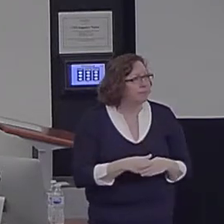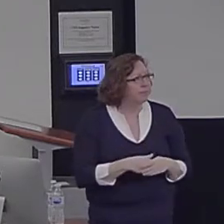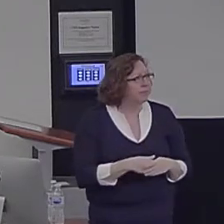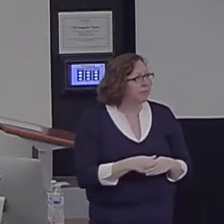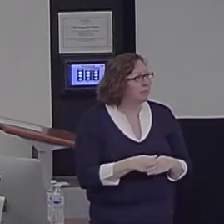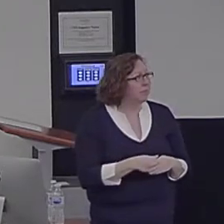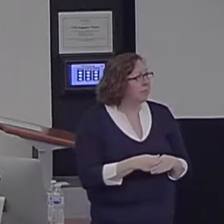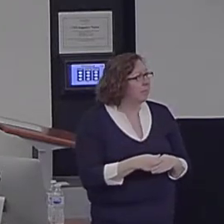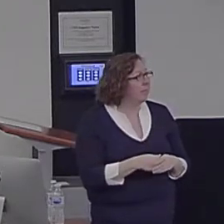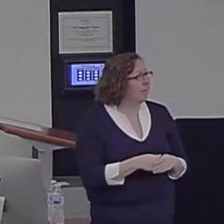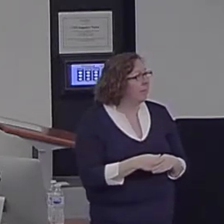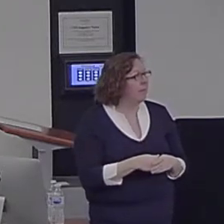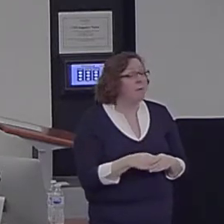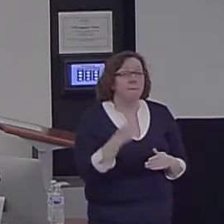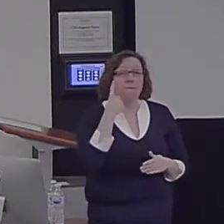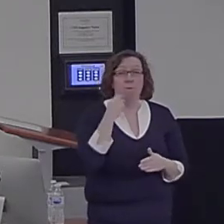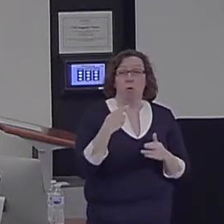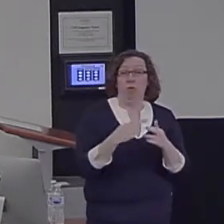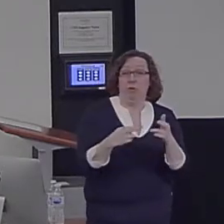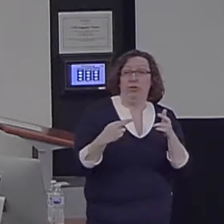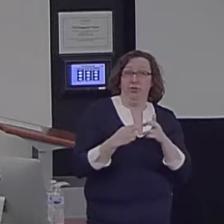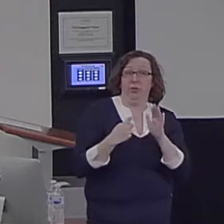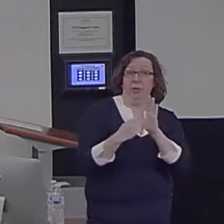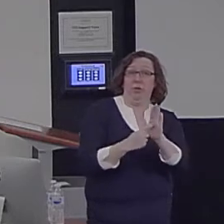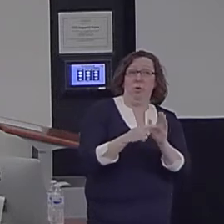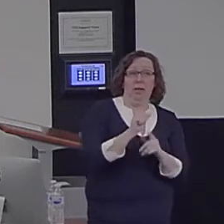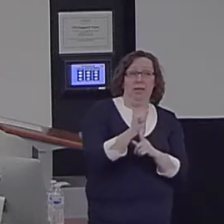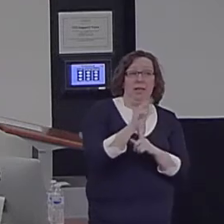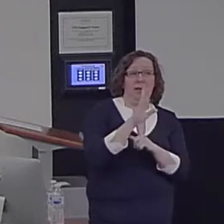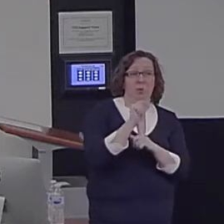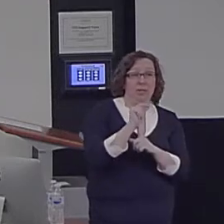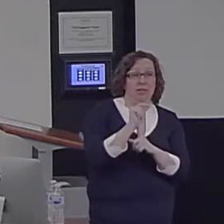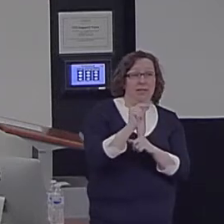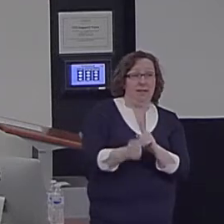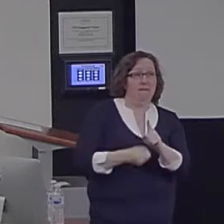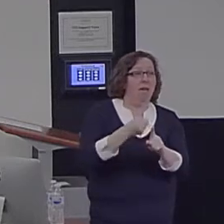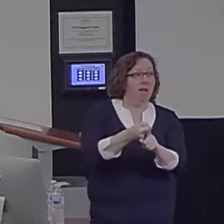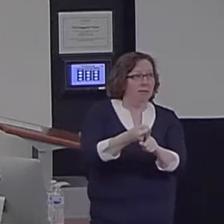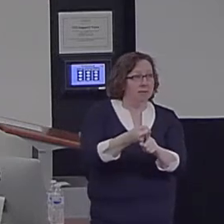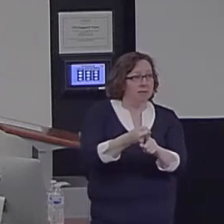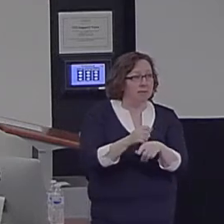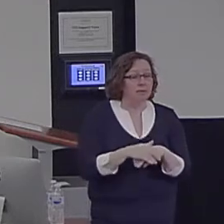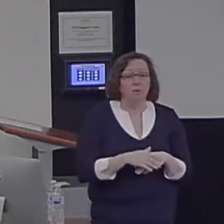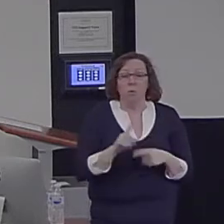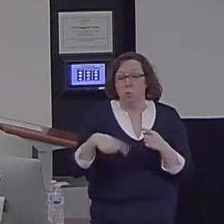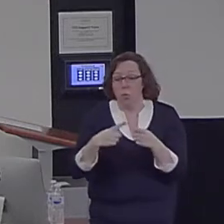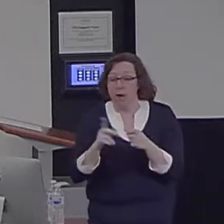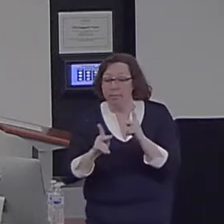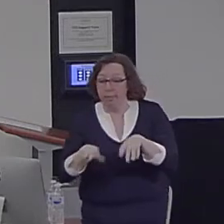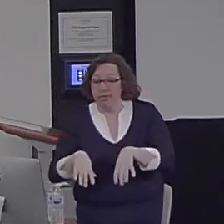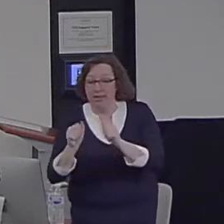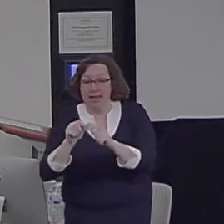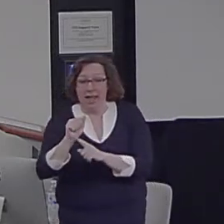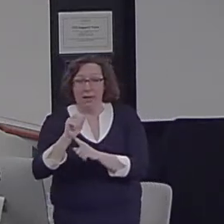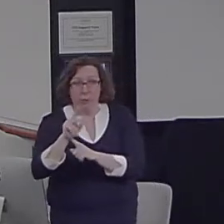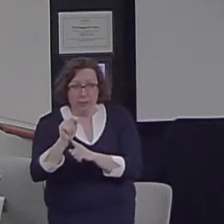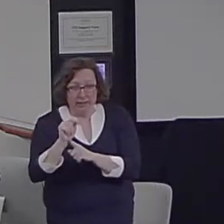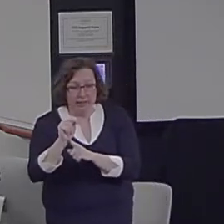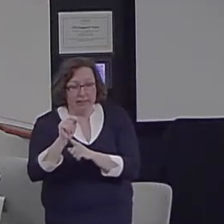showing an AUT effect. So in other words, when you're doing the AUT, there's connectivity between core network and control network